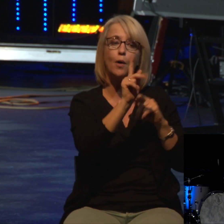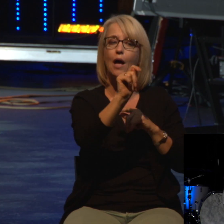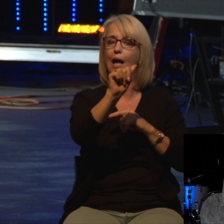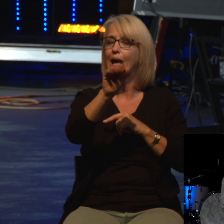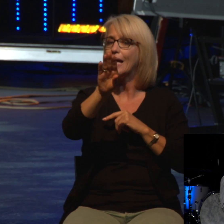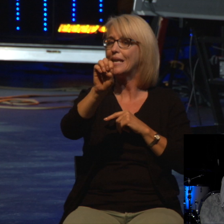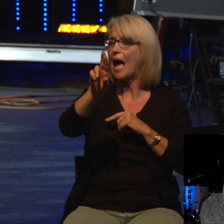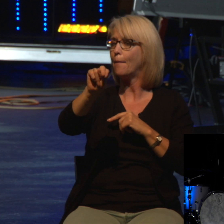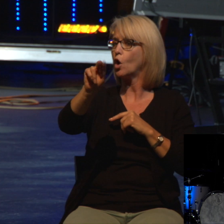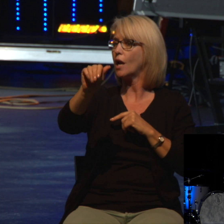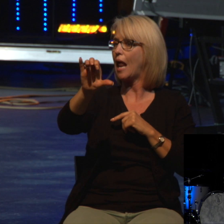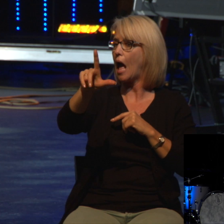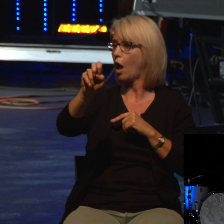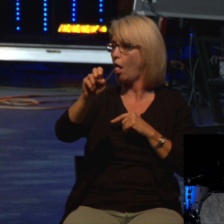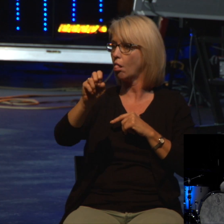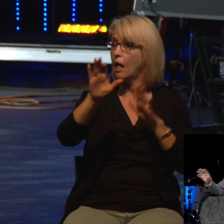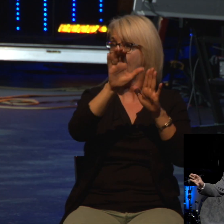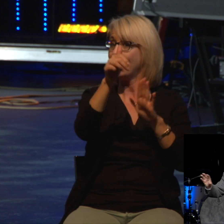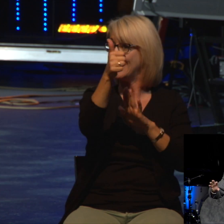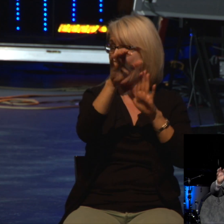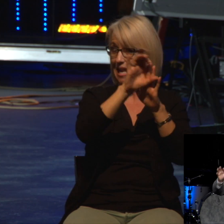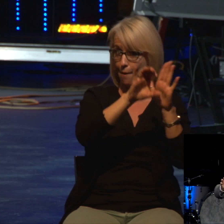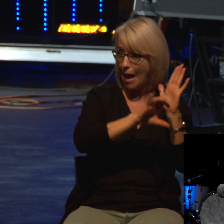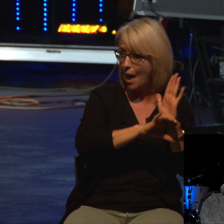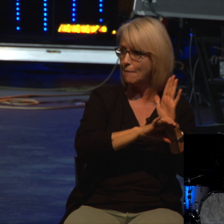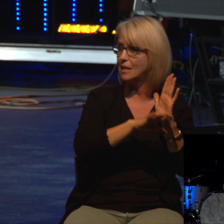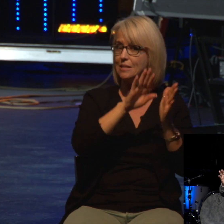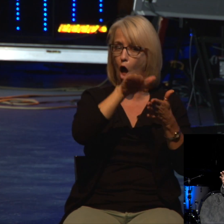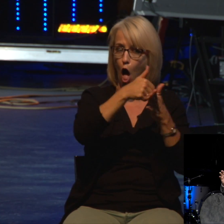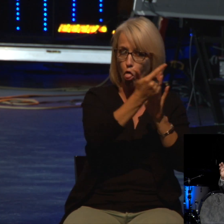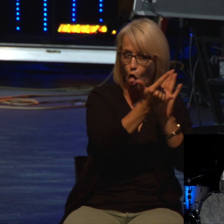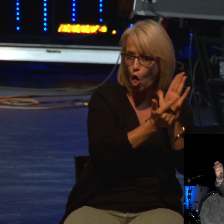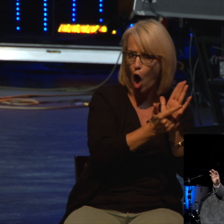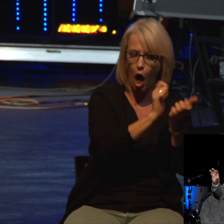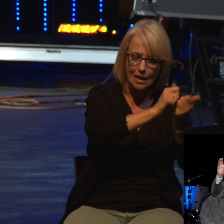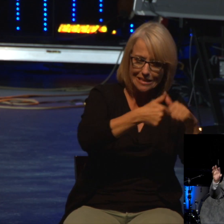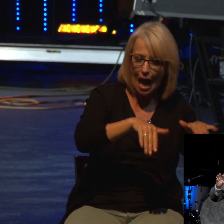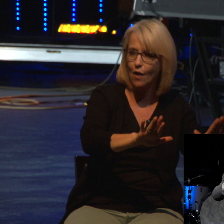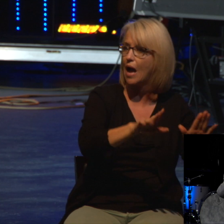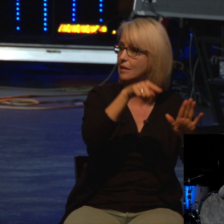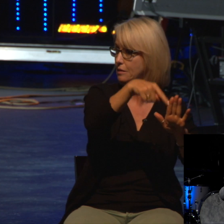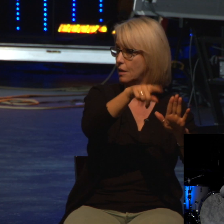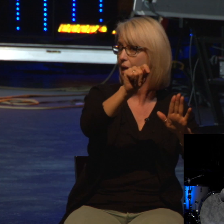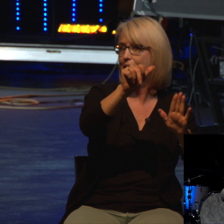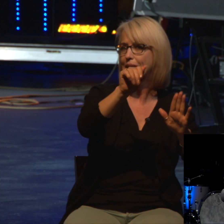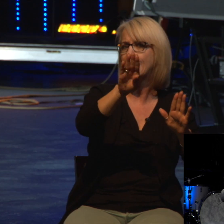God gave them the law of Moses with all of the sacrifices and they were to do exactly as God said to do it.